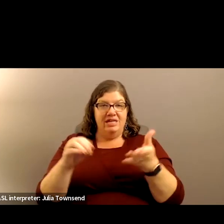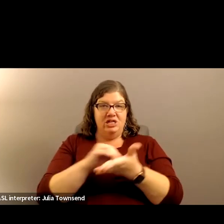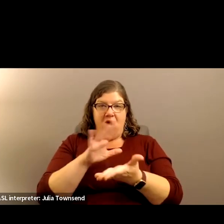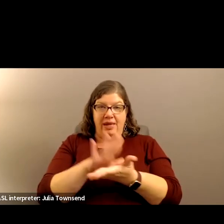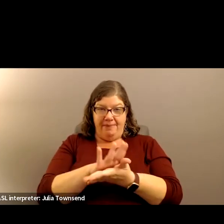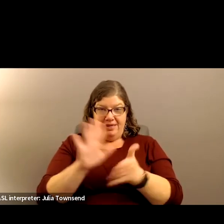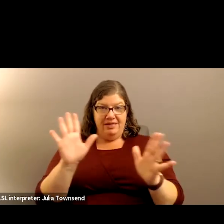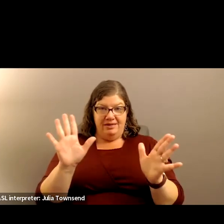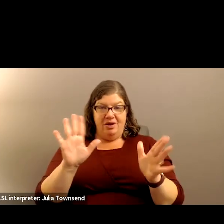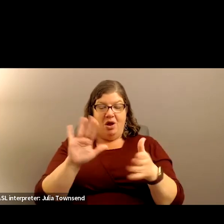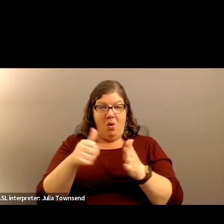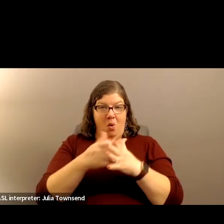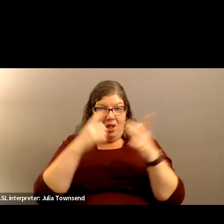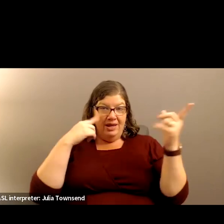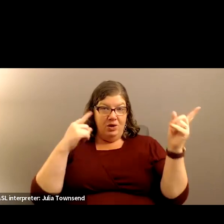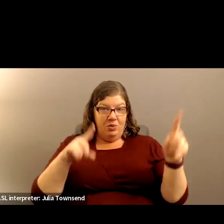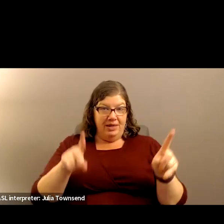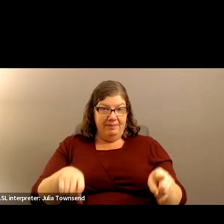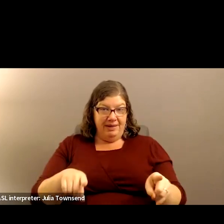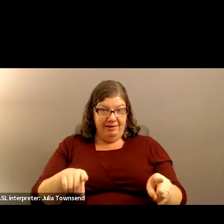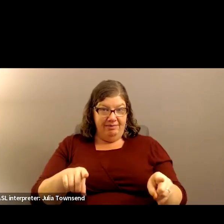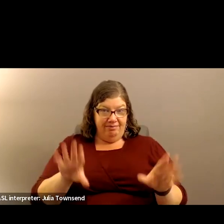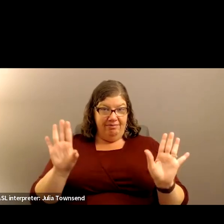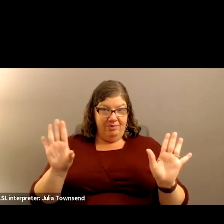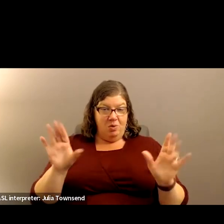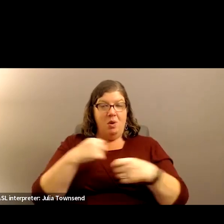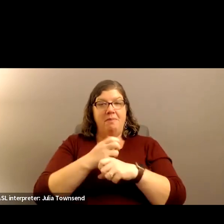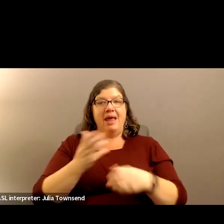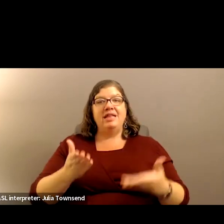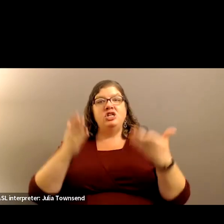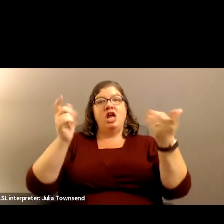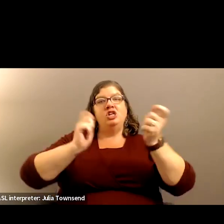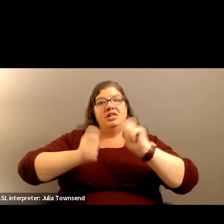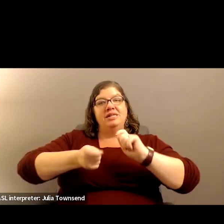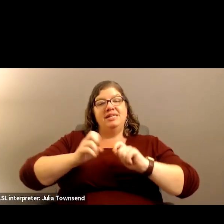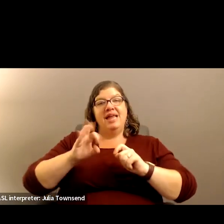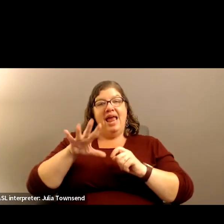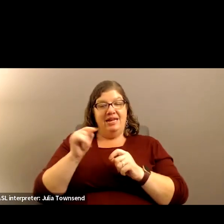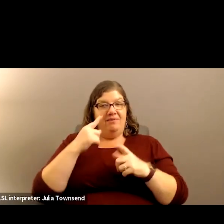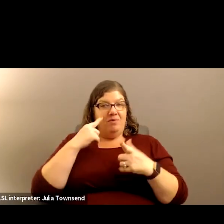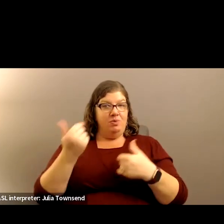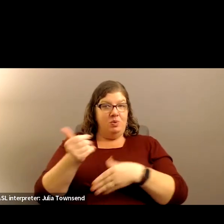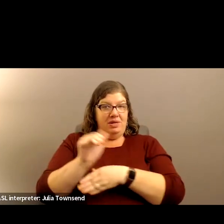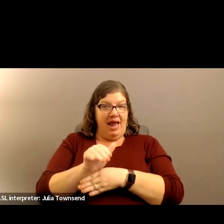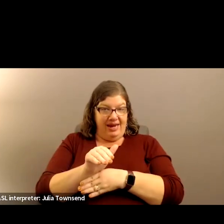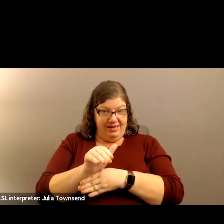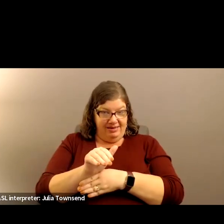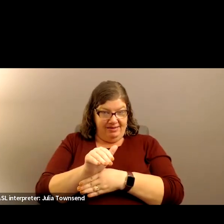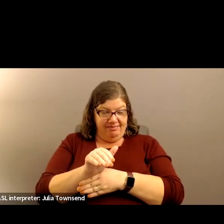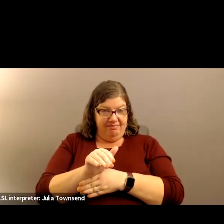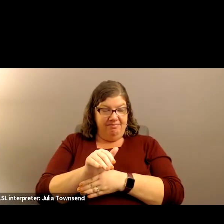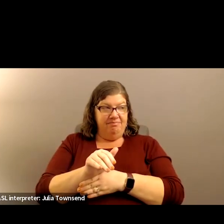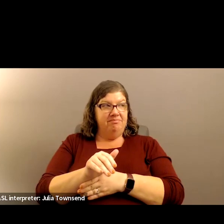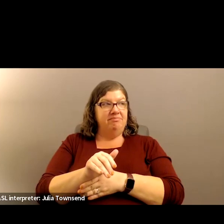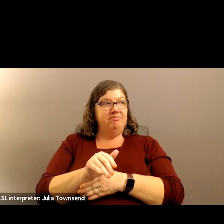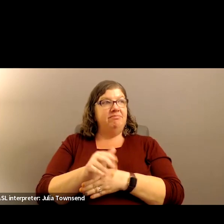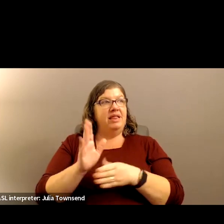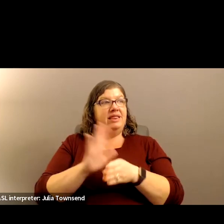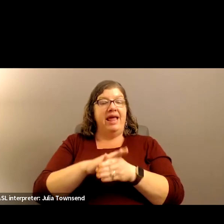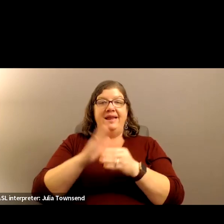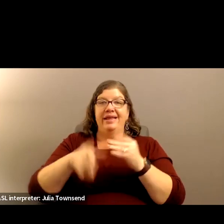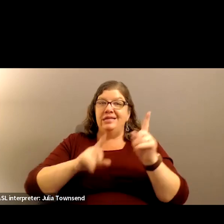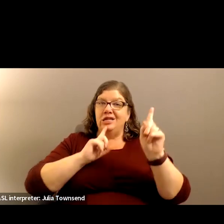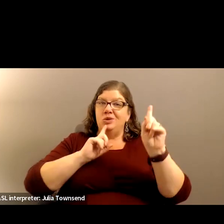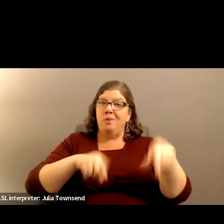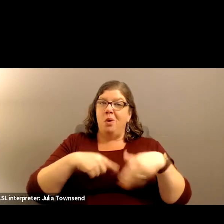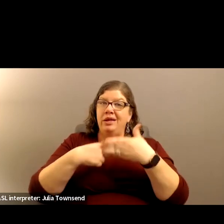were all in agreement. We'll make the suggested edits that you've made tonight. And that ends this report